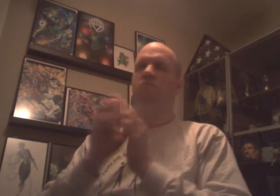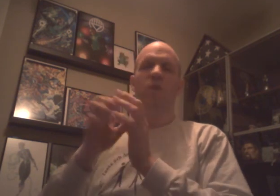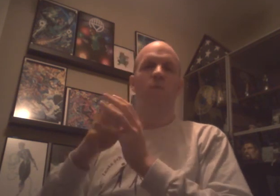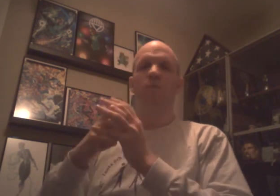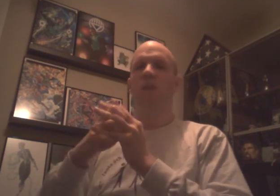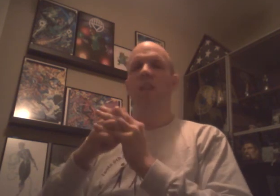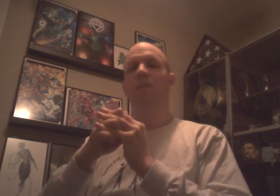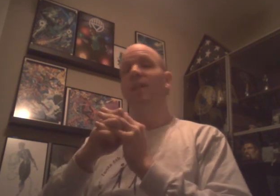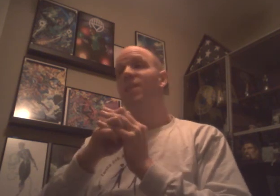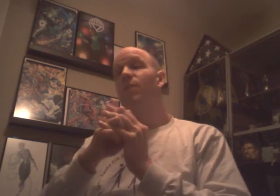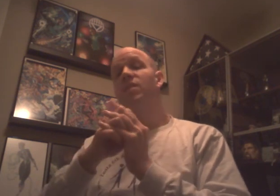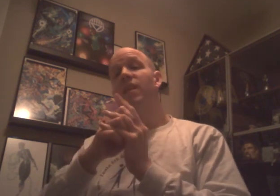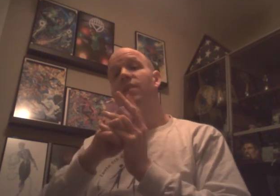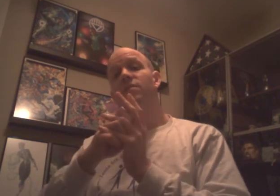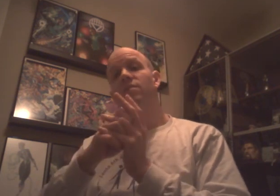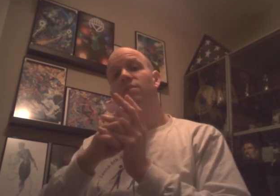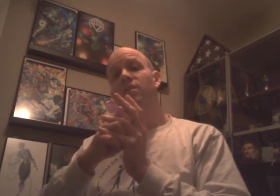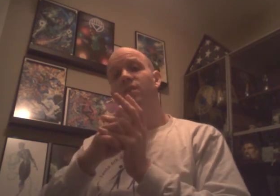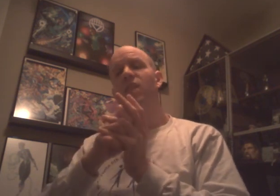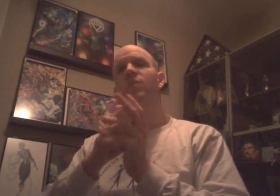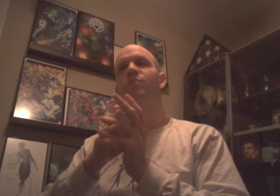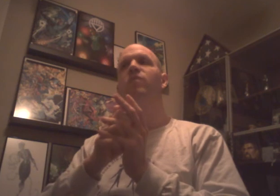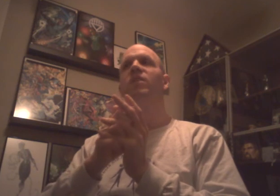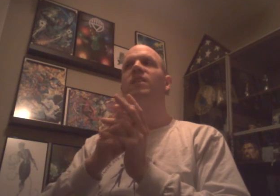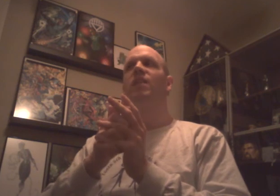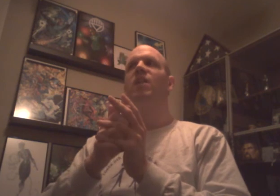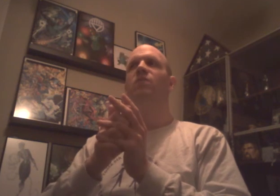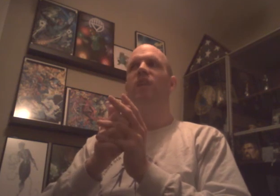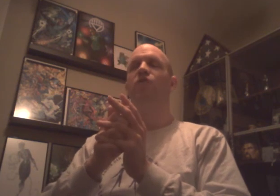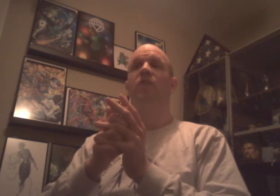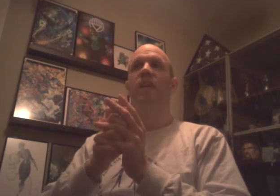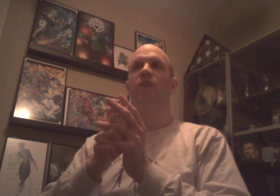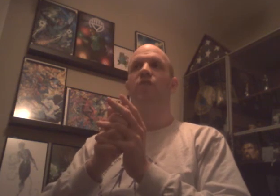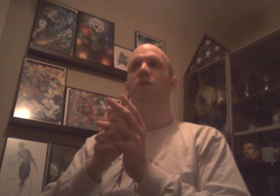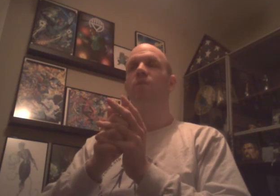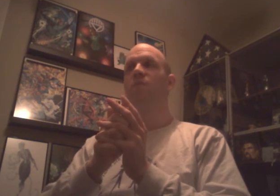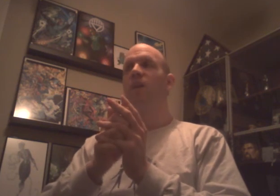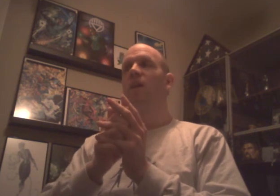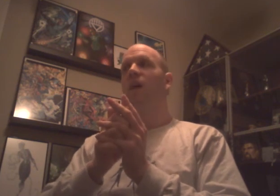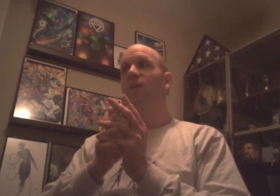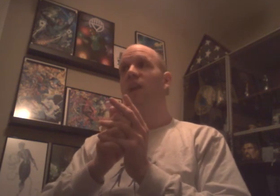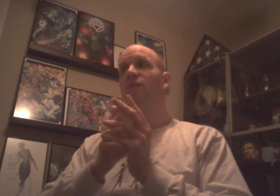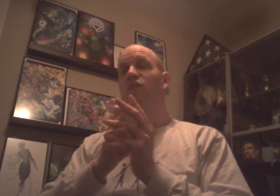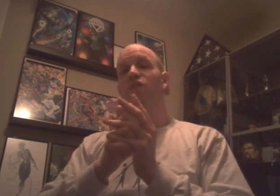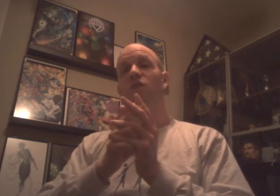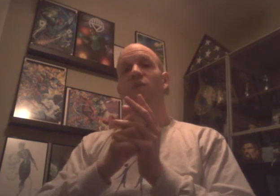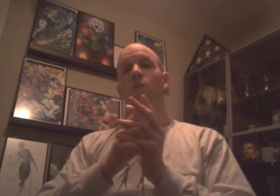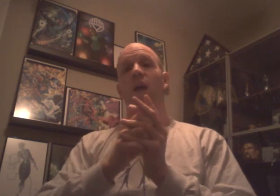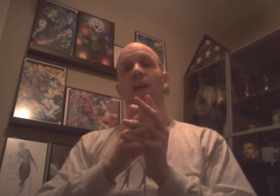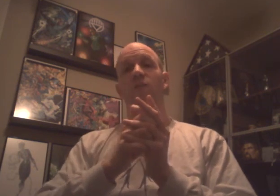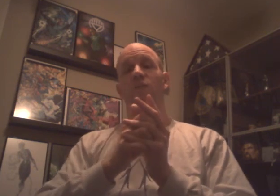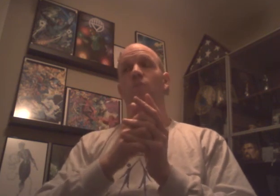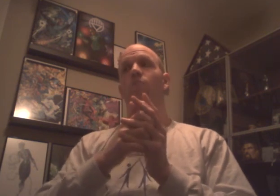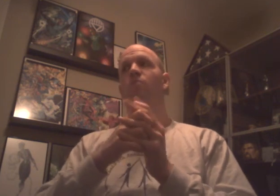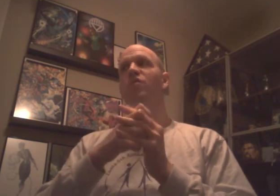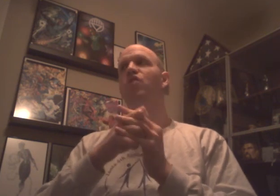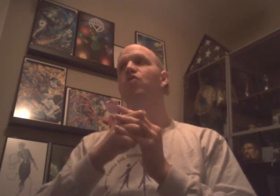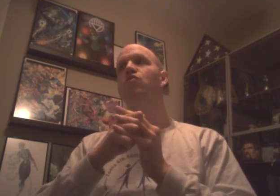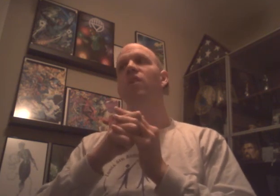He would have booed out of the building and seen him with Cena. Cena was booed until they said that he was injured and then he got cheered. I think having the Shield and the Wyatts was a beautiful